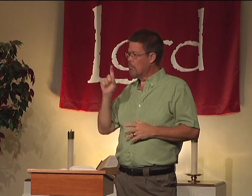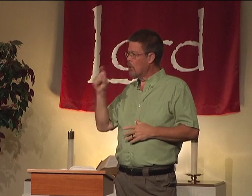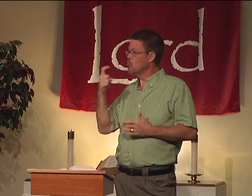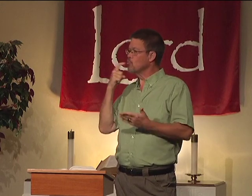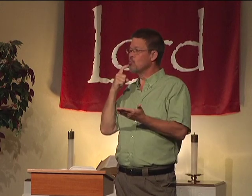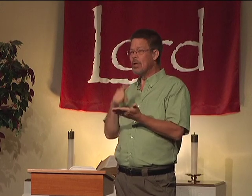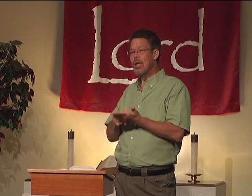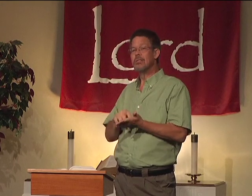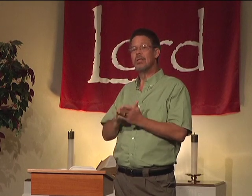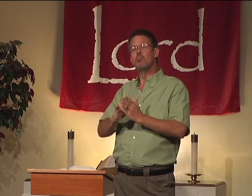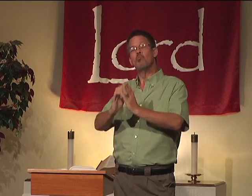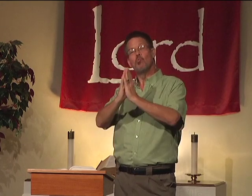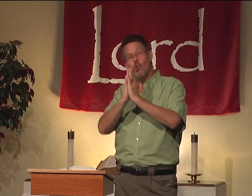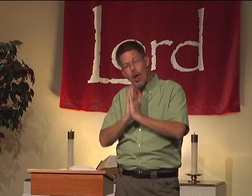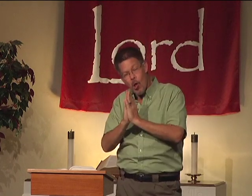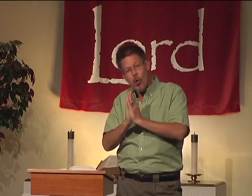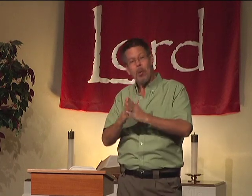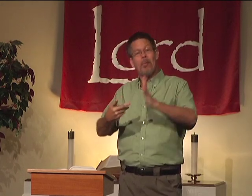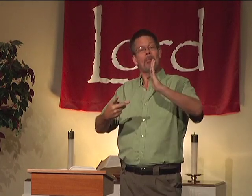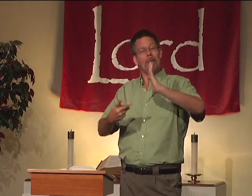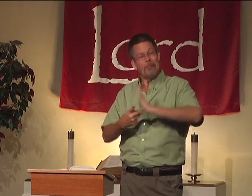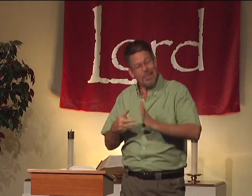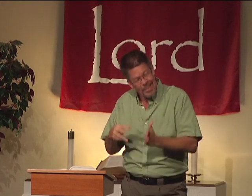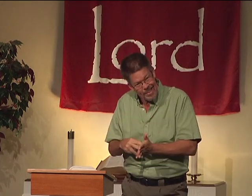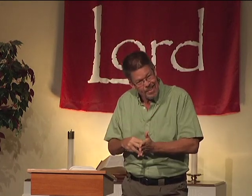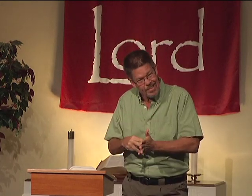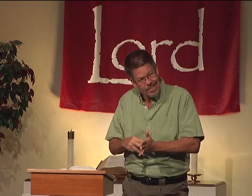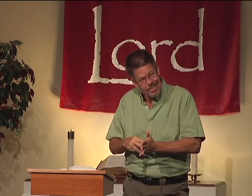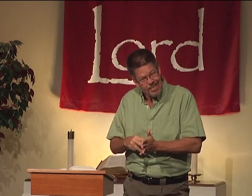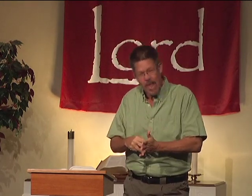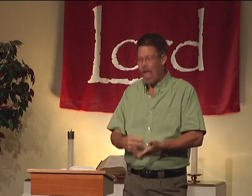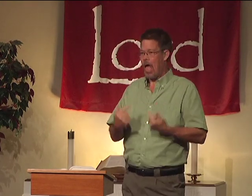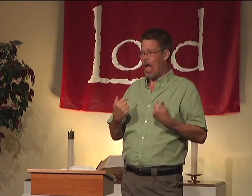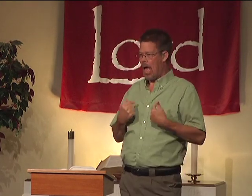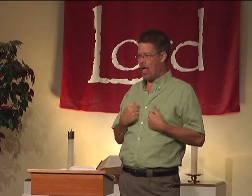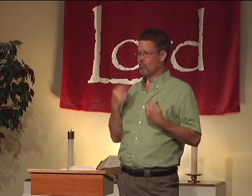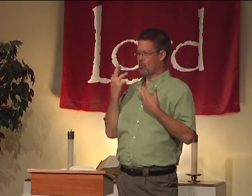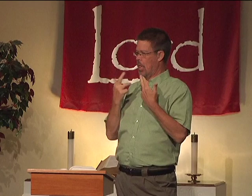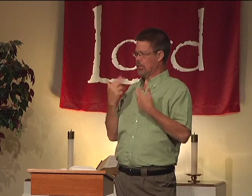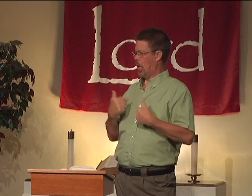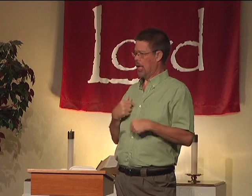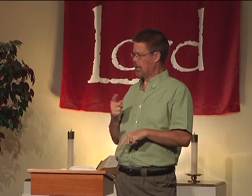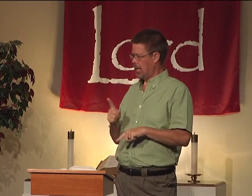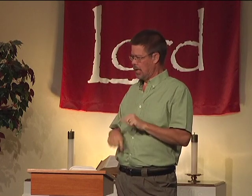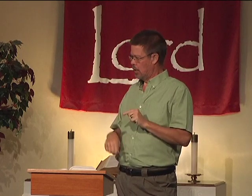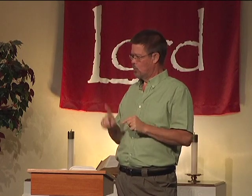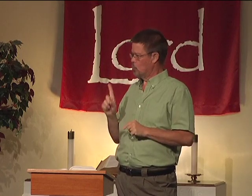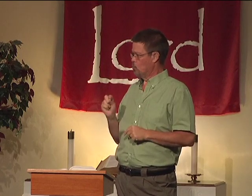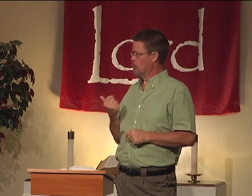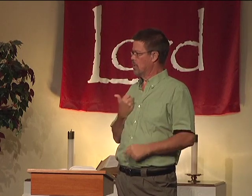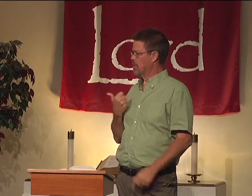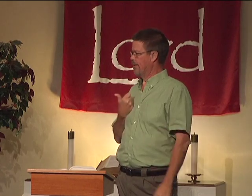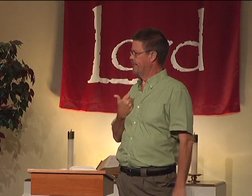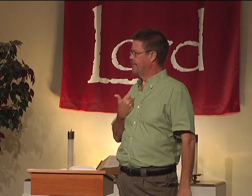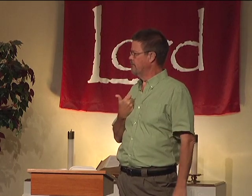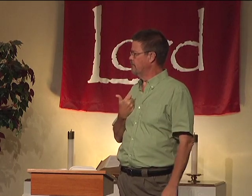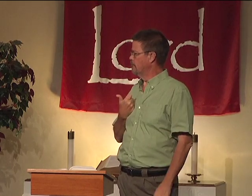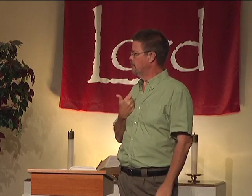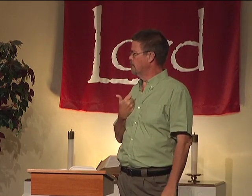a Christian, and I have to recognize that prayer means that I can't do things by